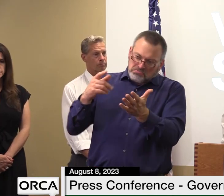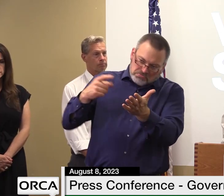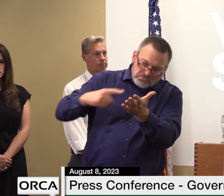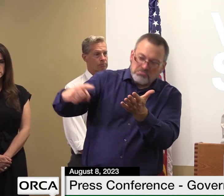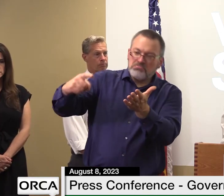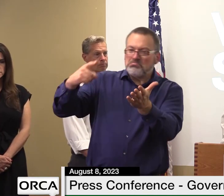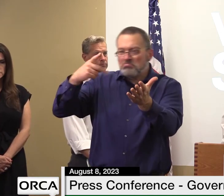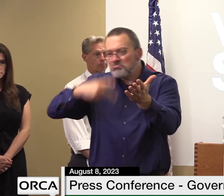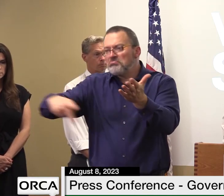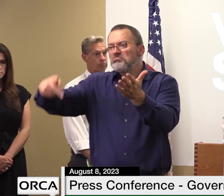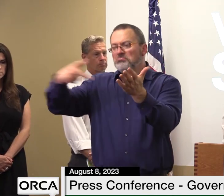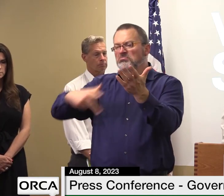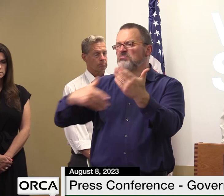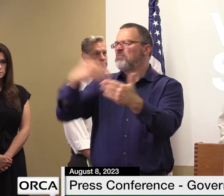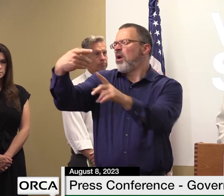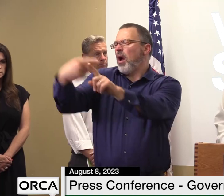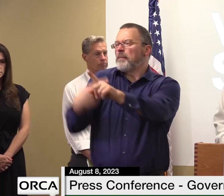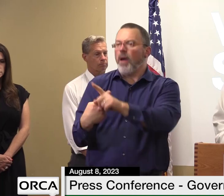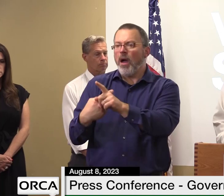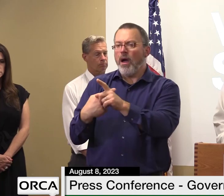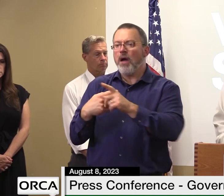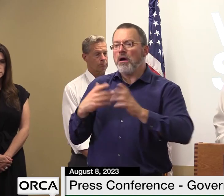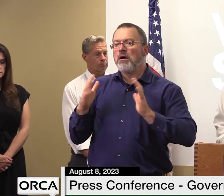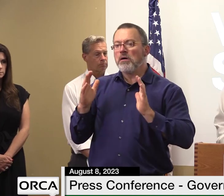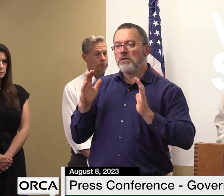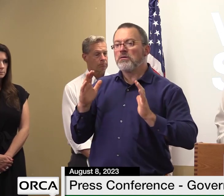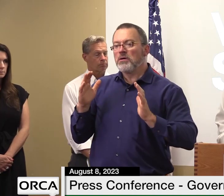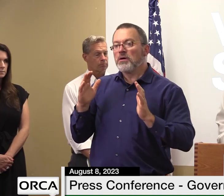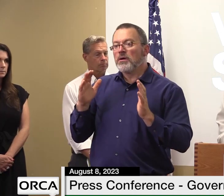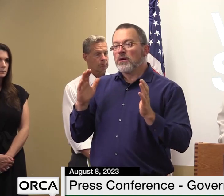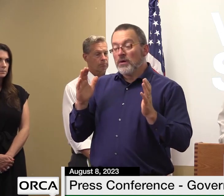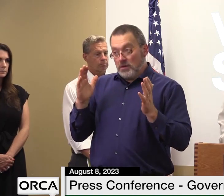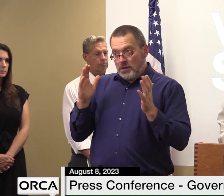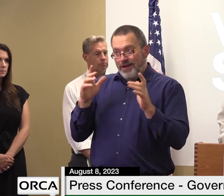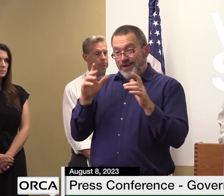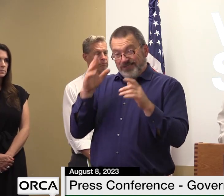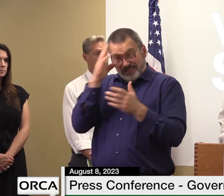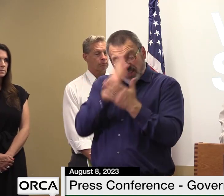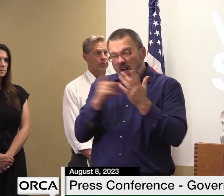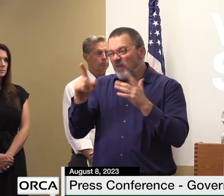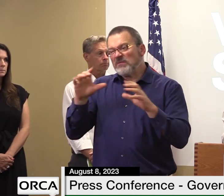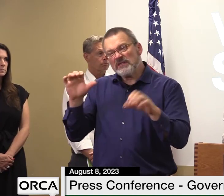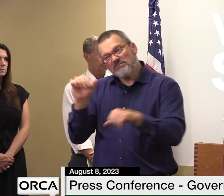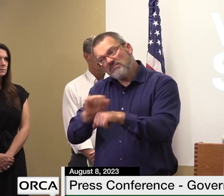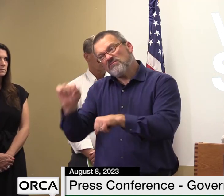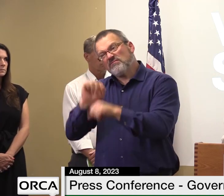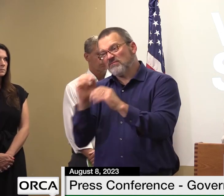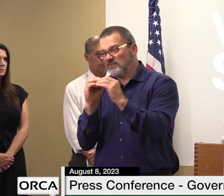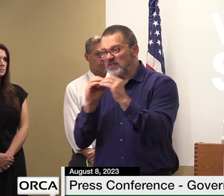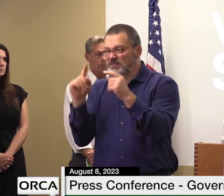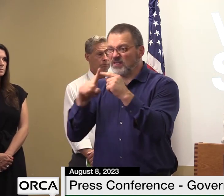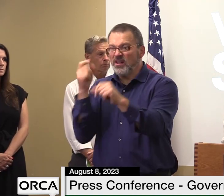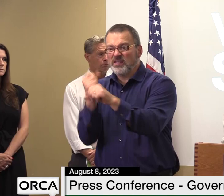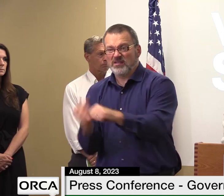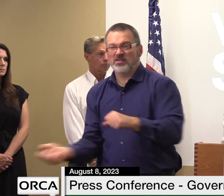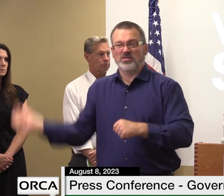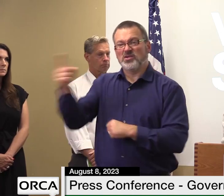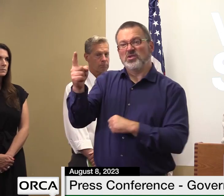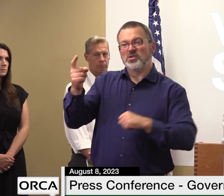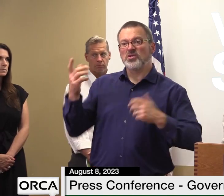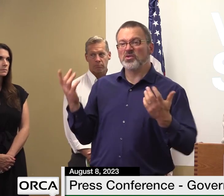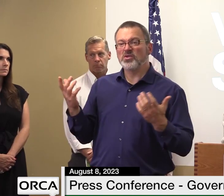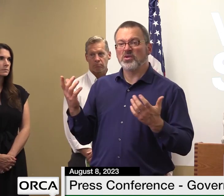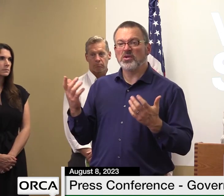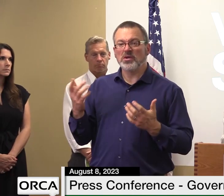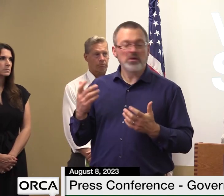and into next year you'll see on the screen some of the damage that we've